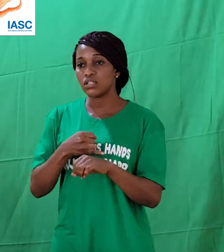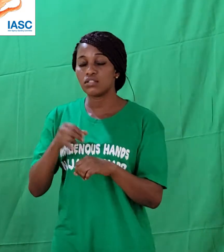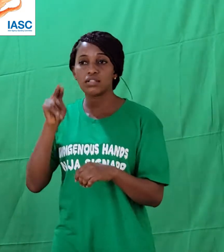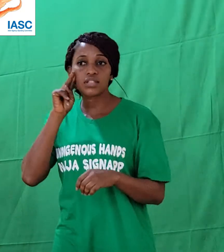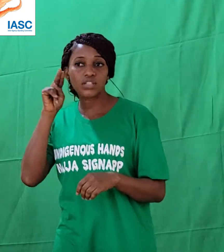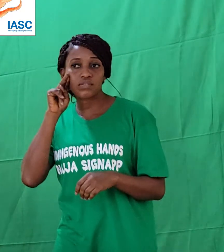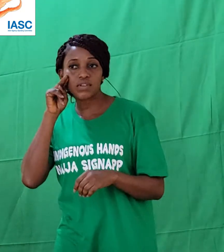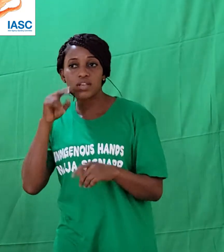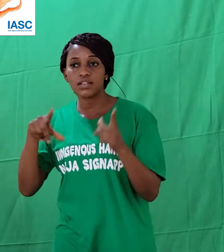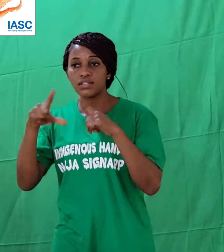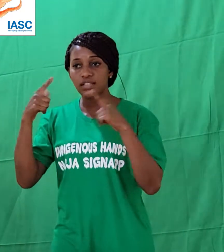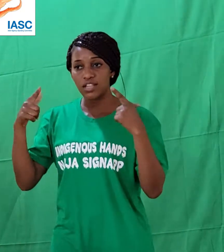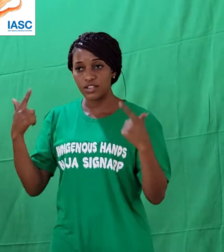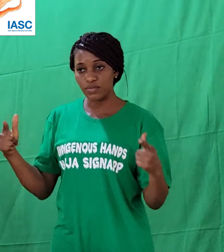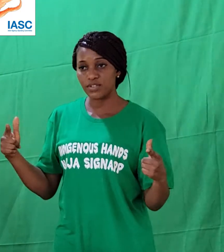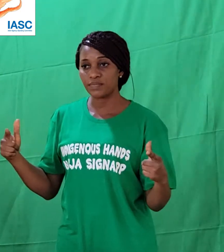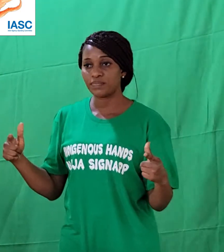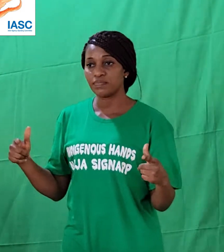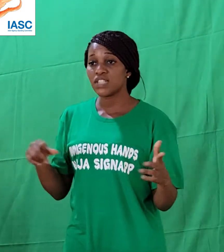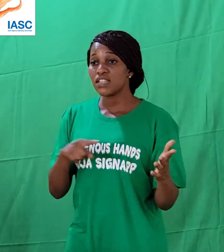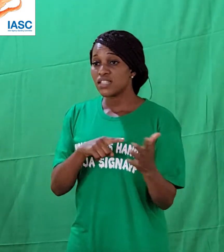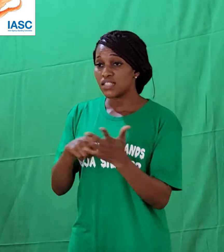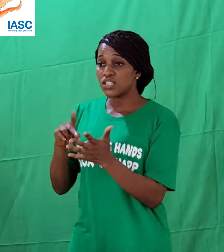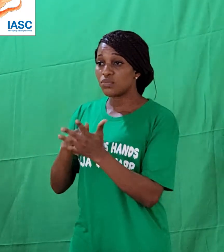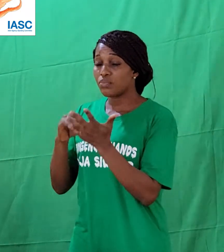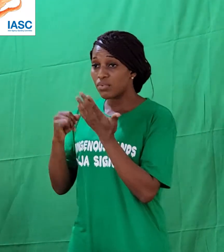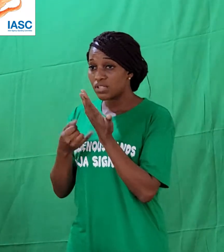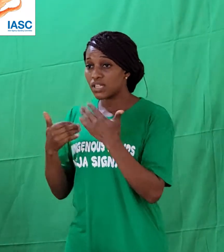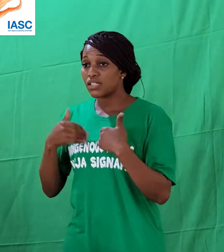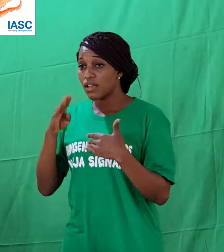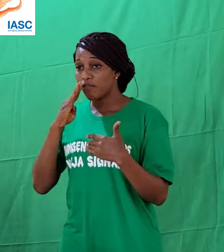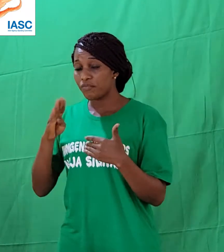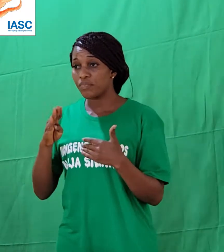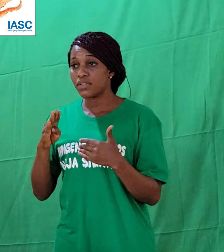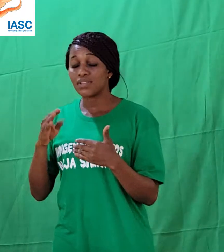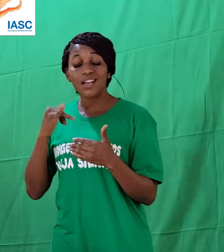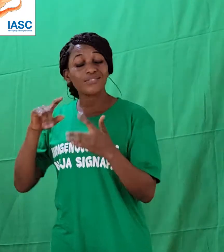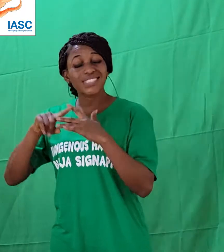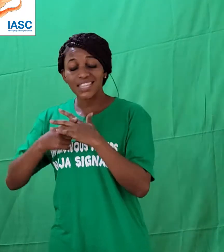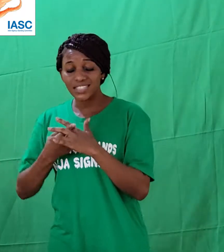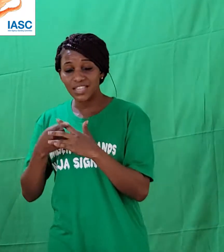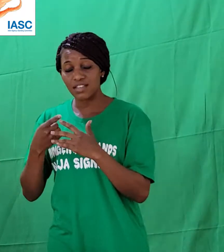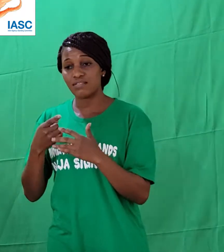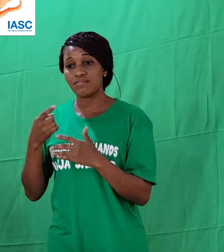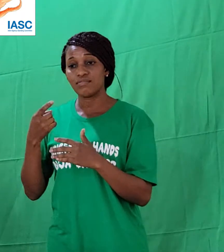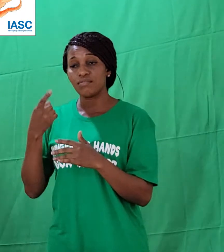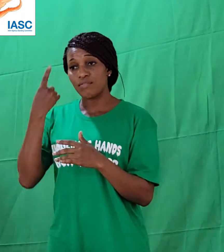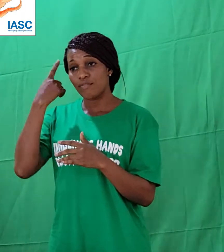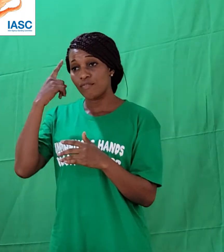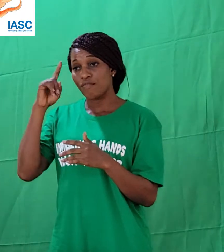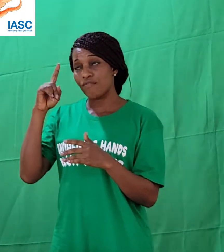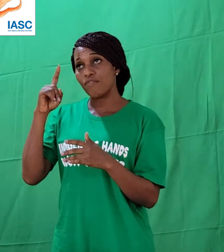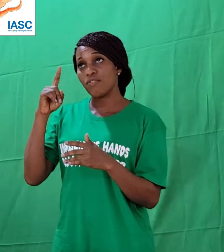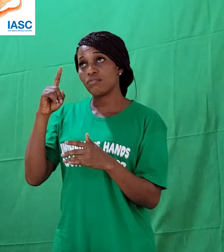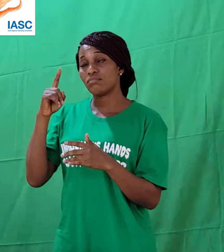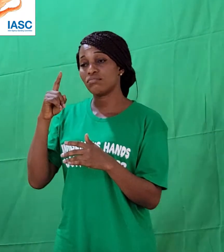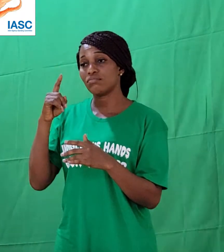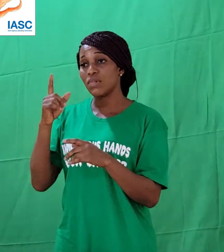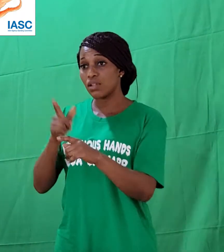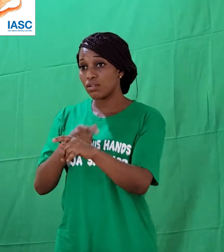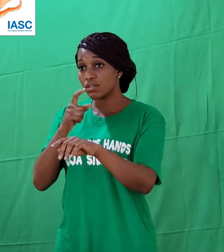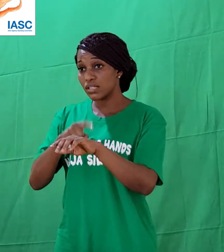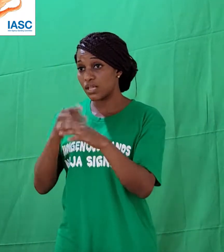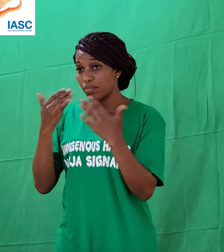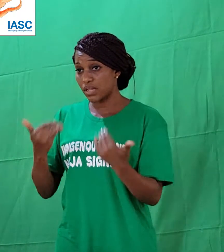And so, this project has been going on for a while now. Now, I started by telling you a little bit,